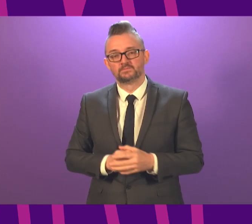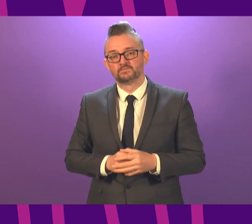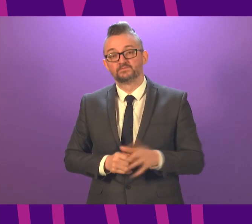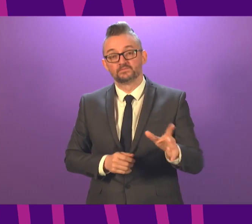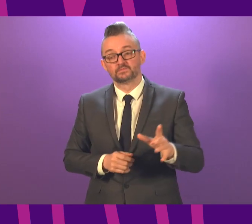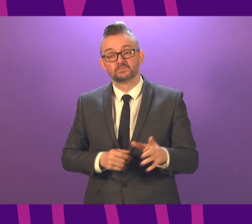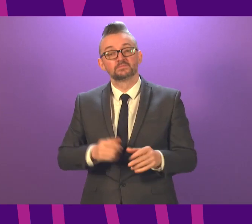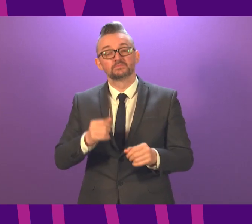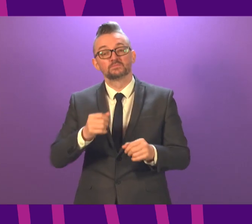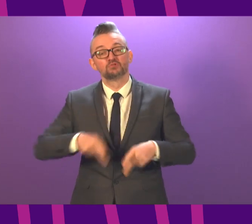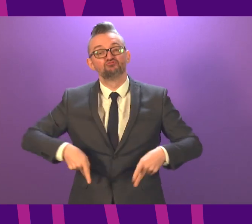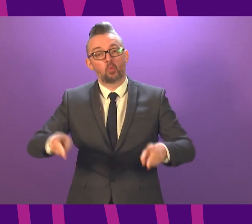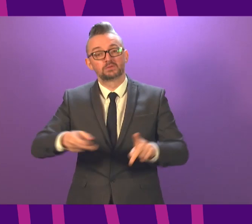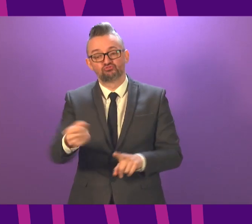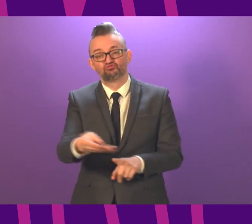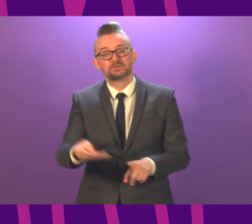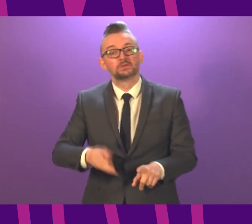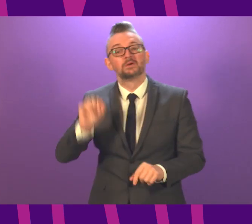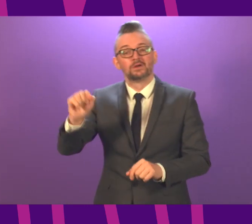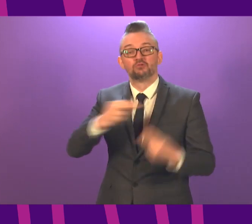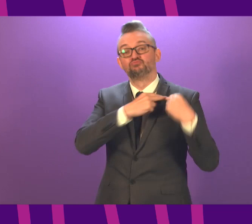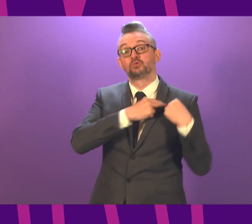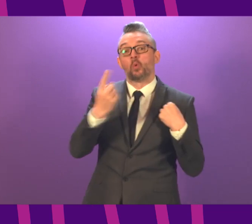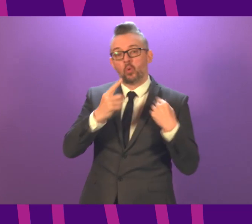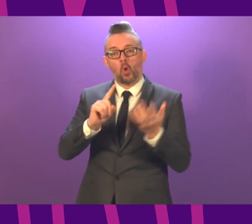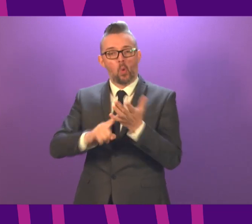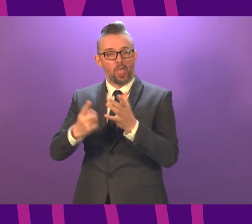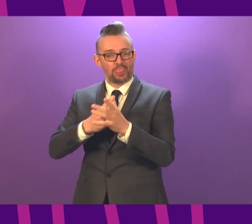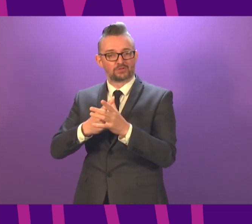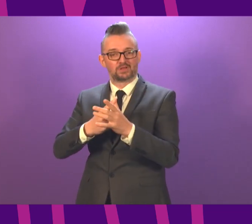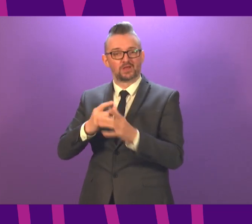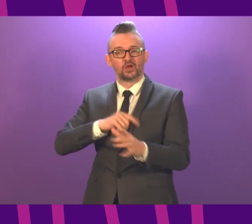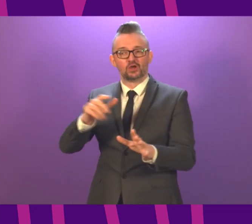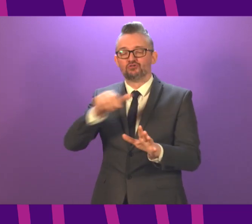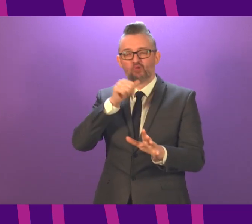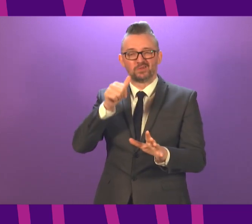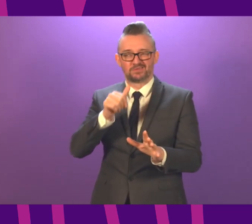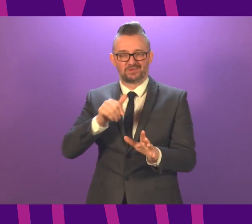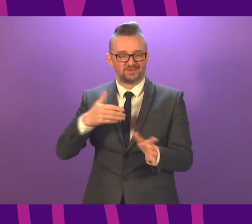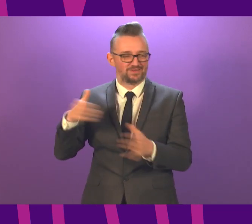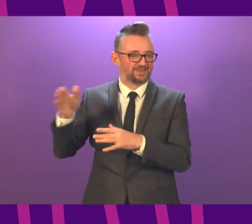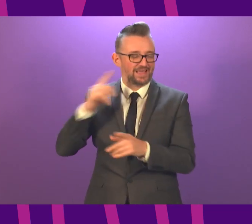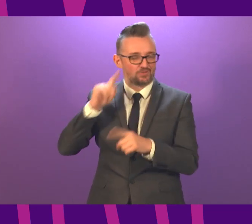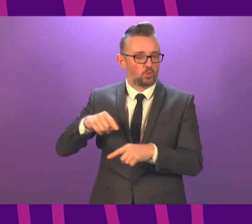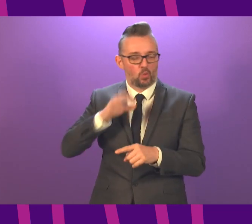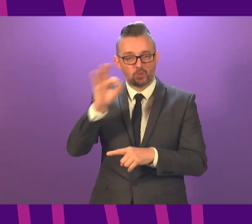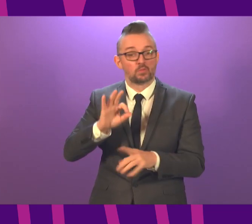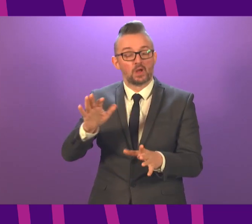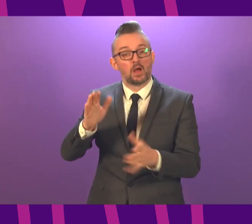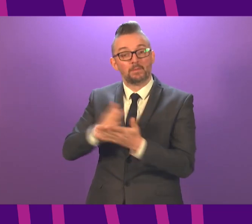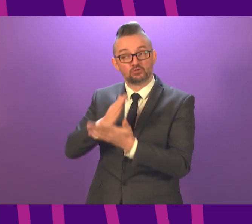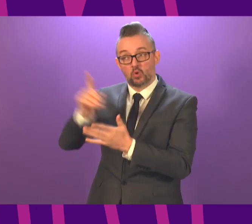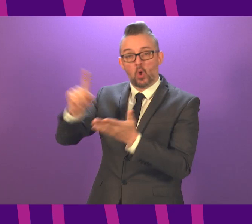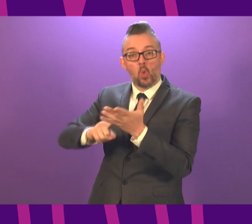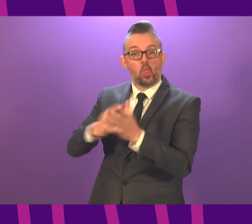The Gritting is obviously a responsibility of local authorities. I'm not trying to shrug off the question, but it is for them to make sure they are